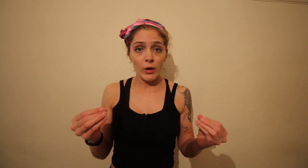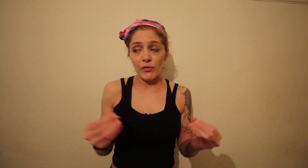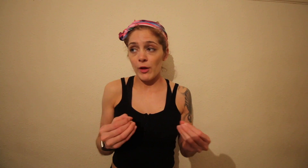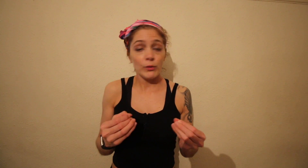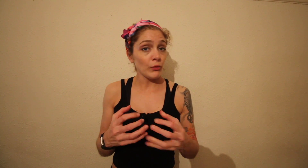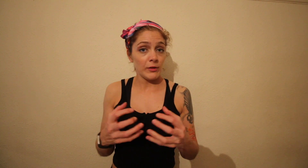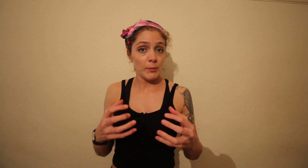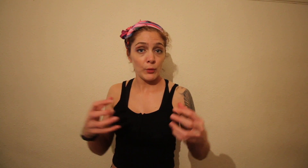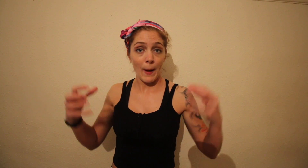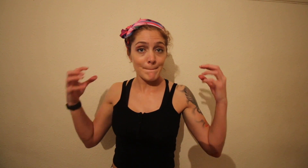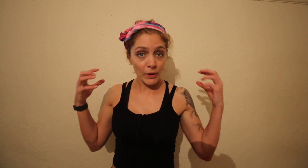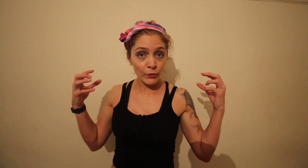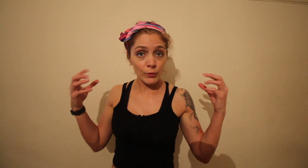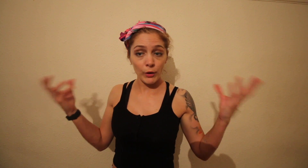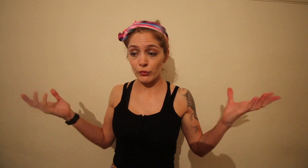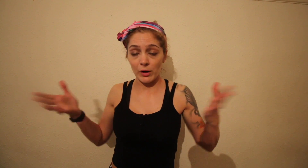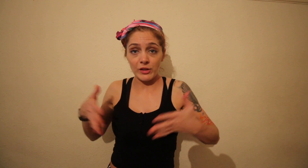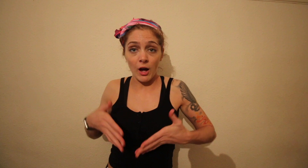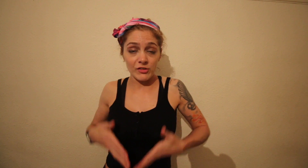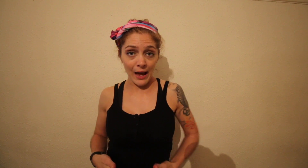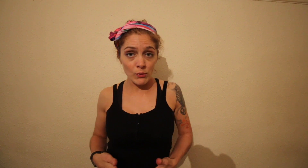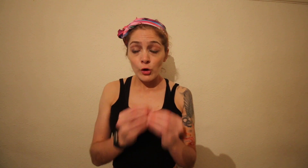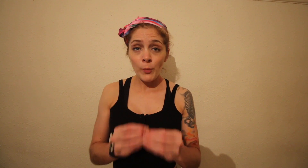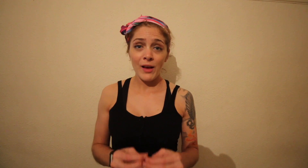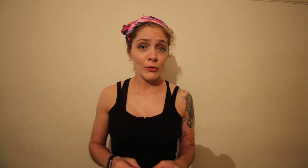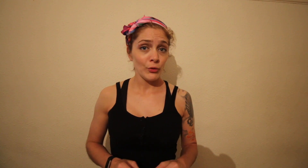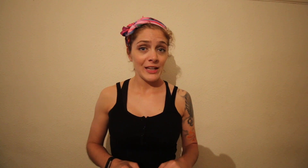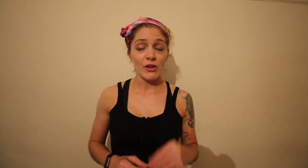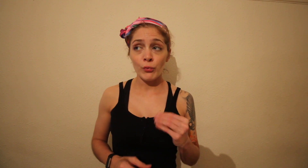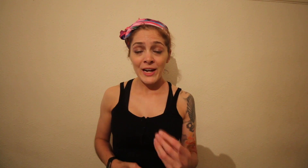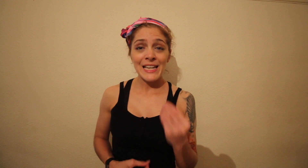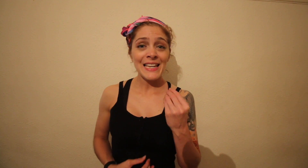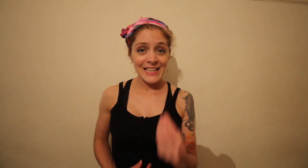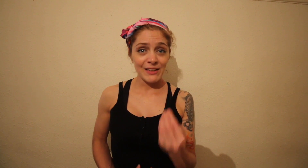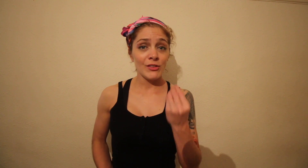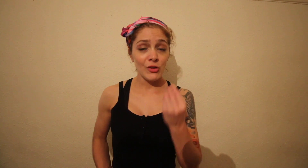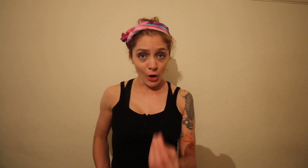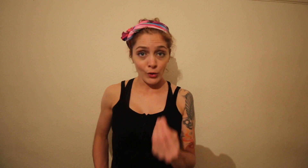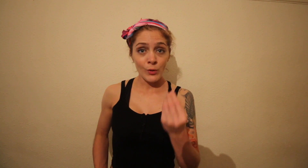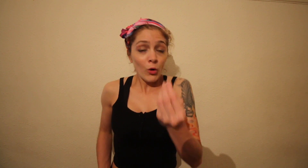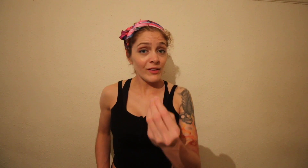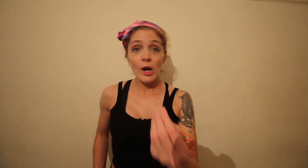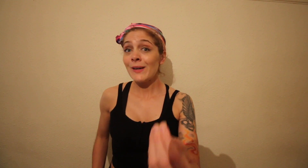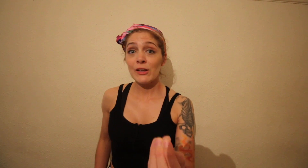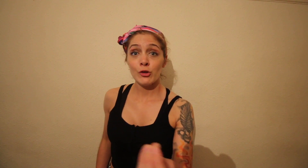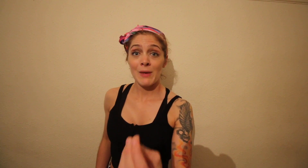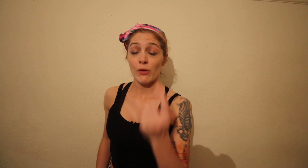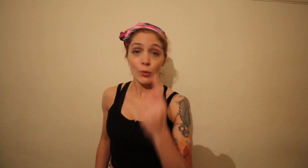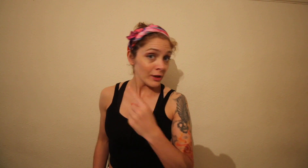is right for those trying to build up muscle, those trying to cut down. Your personal trainer really needs to know what is going into your mouth, what